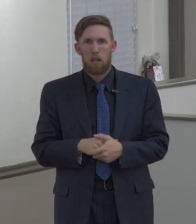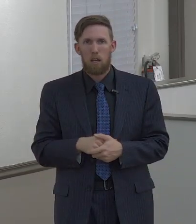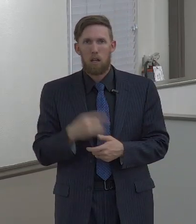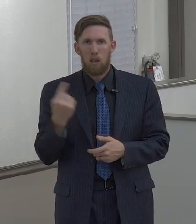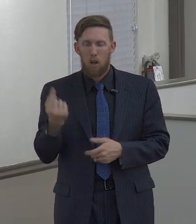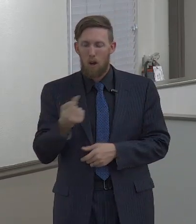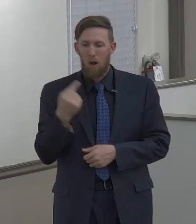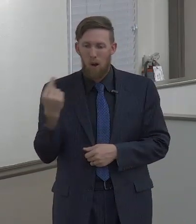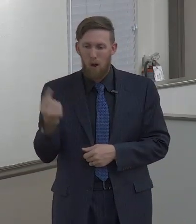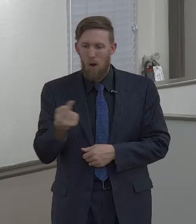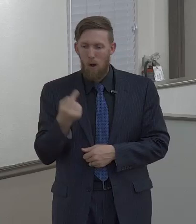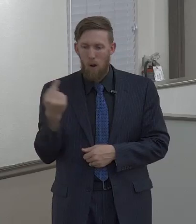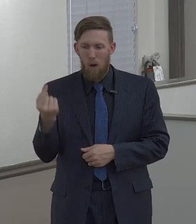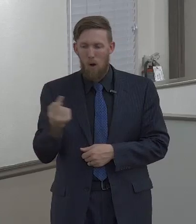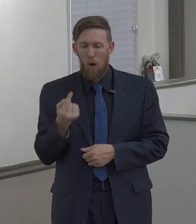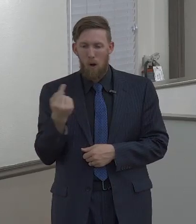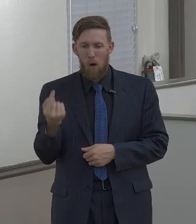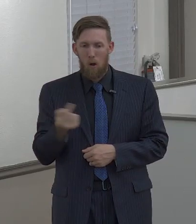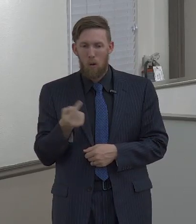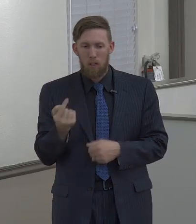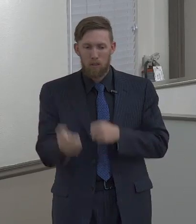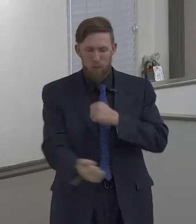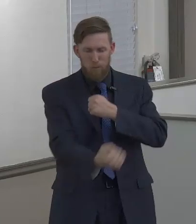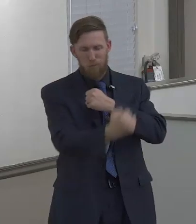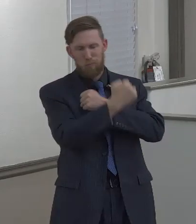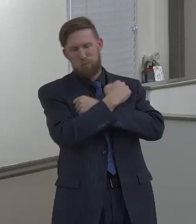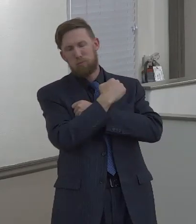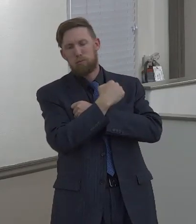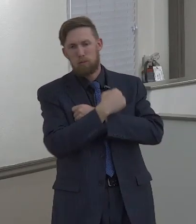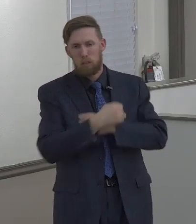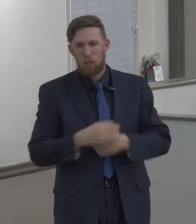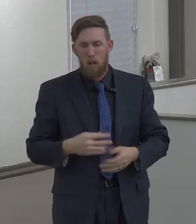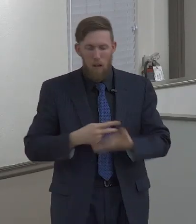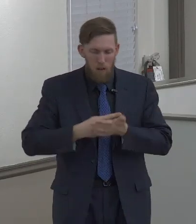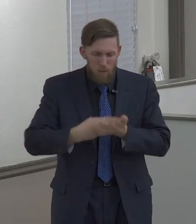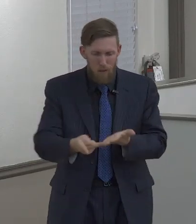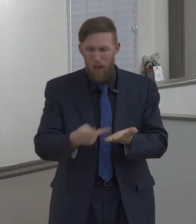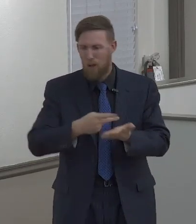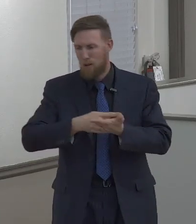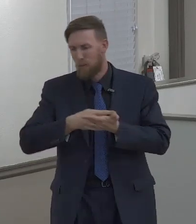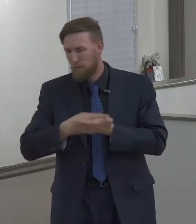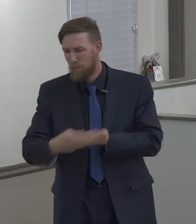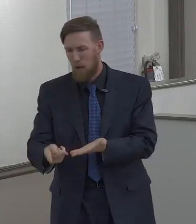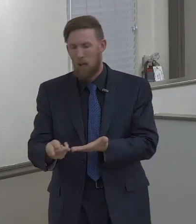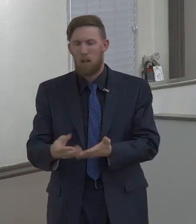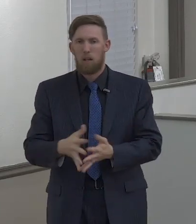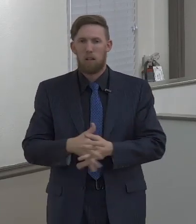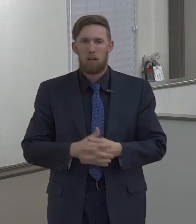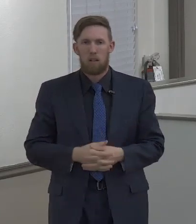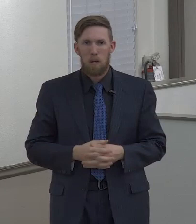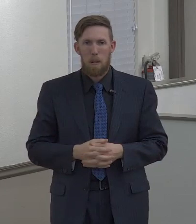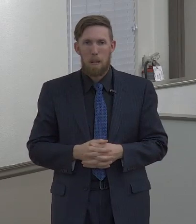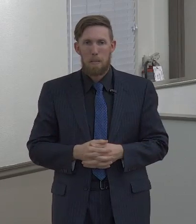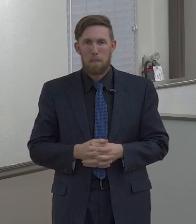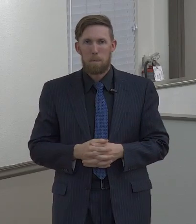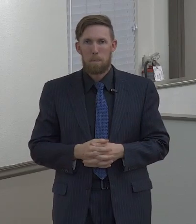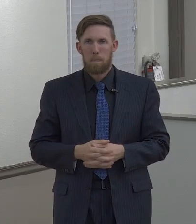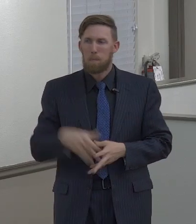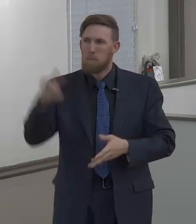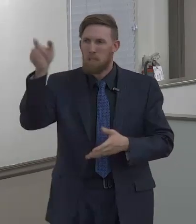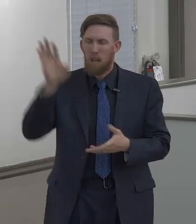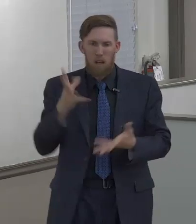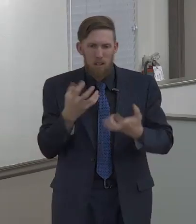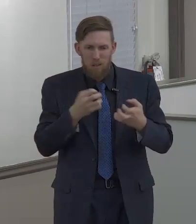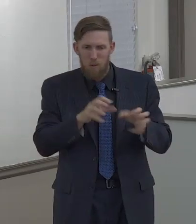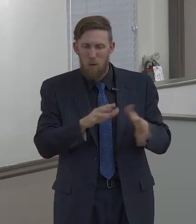after day after day, they live defeated. They live a defeated Christian life. And that's not the life that God has intended for